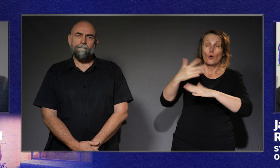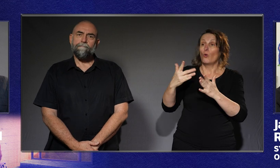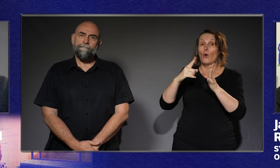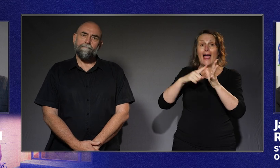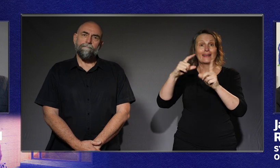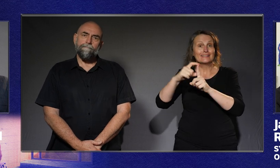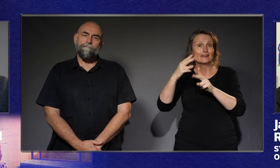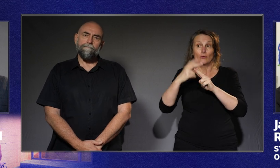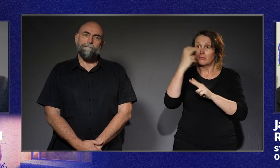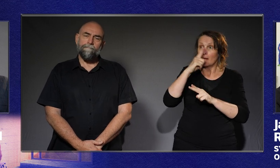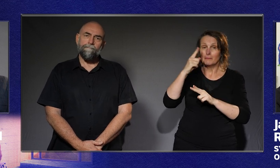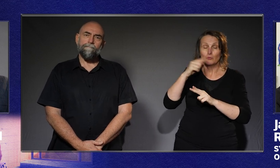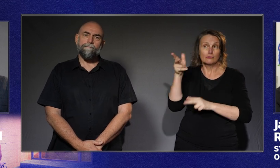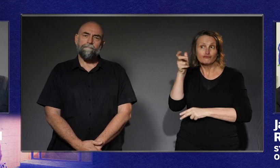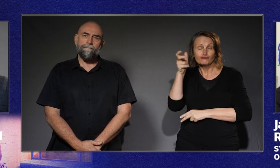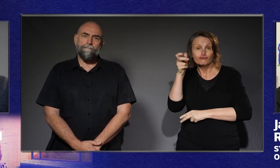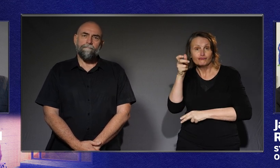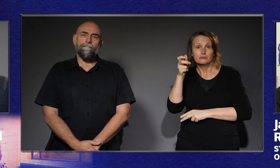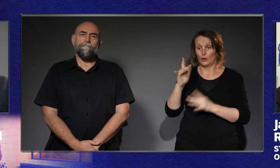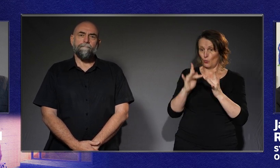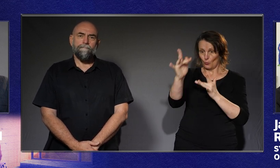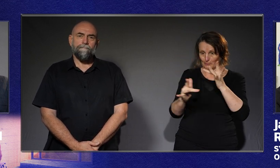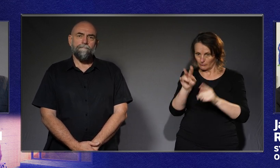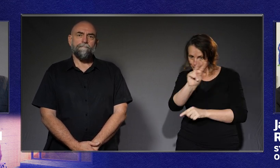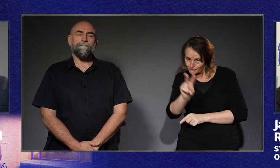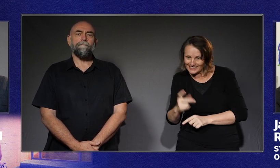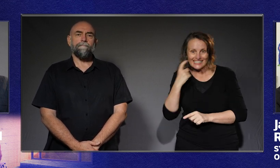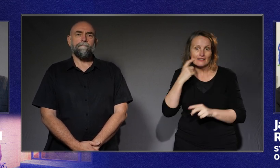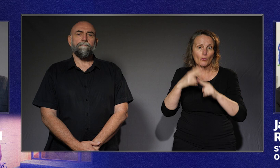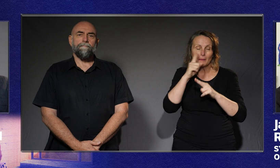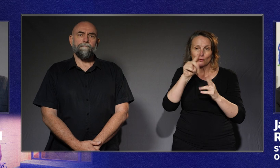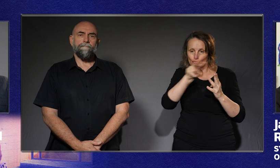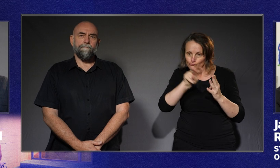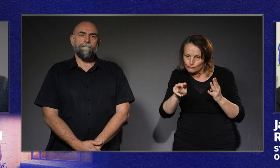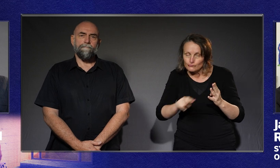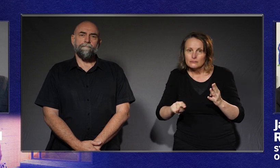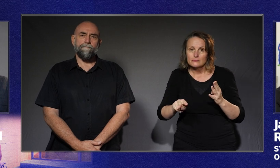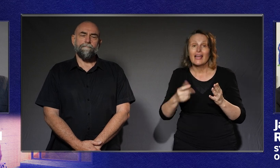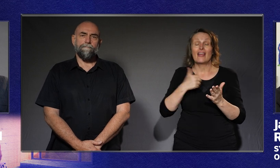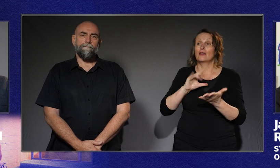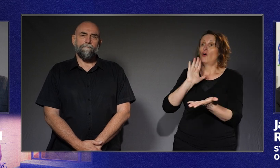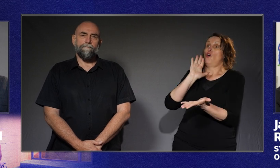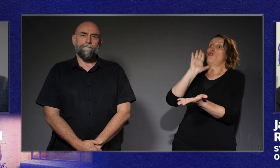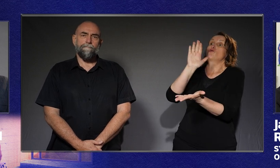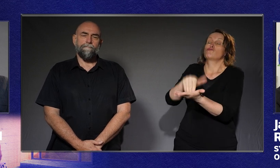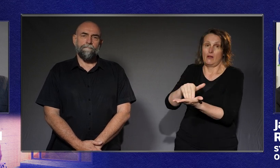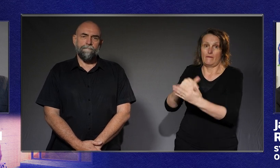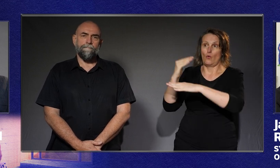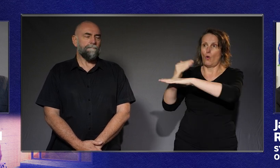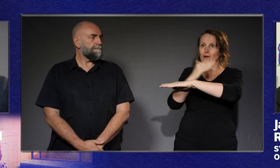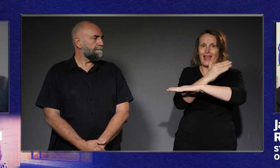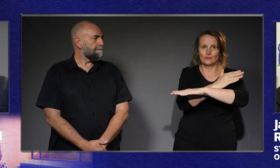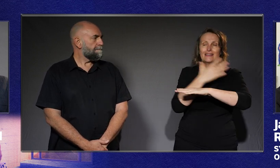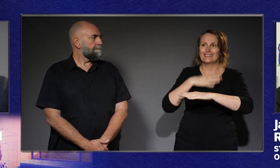website that people can get information from. And then once you step onto the site, then the